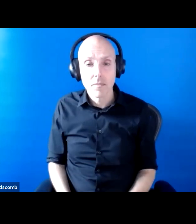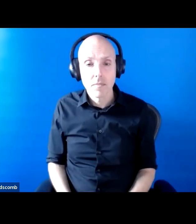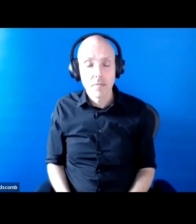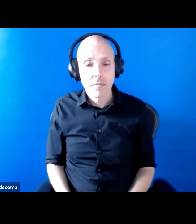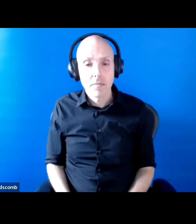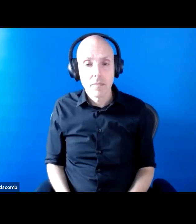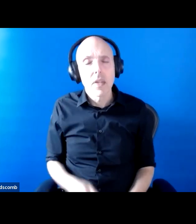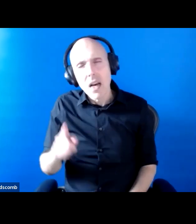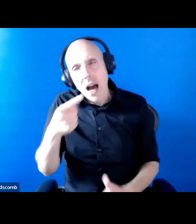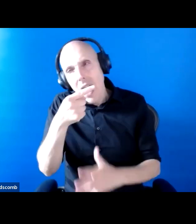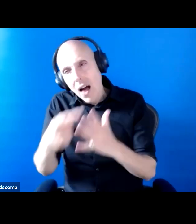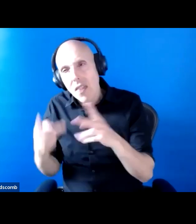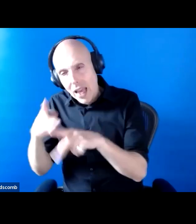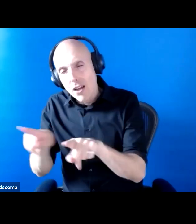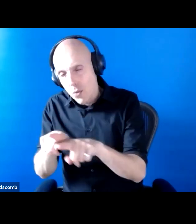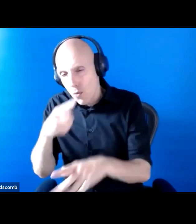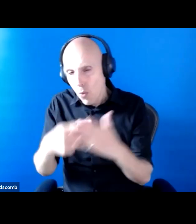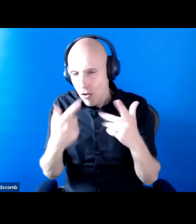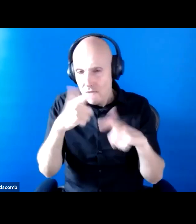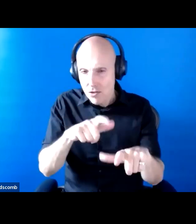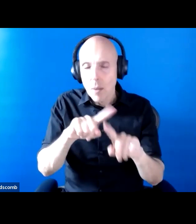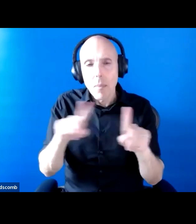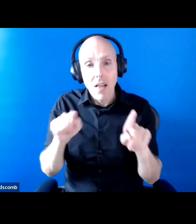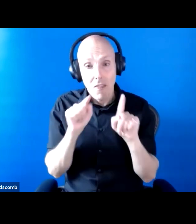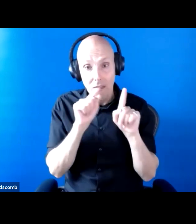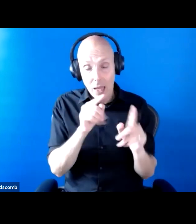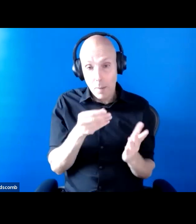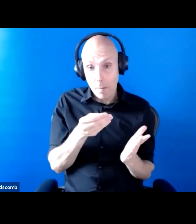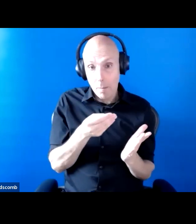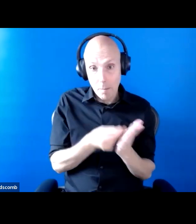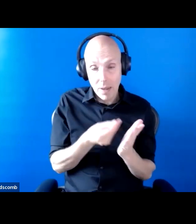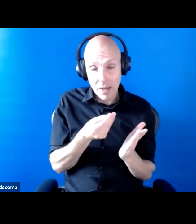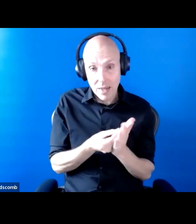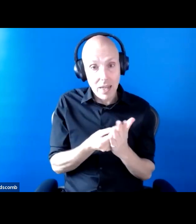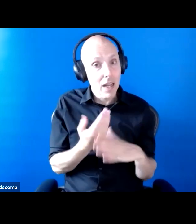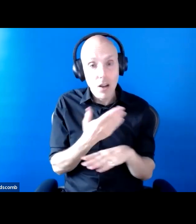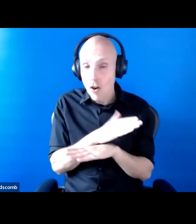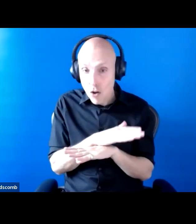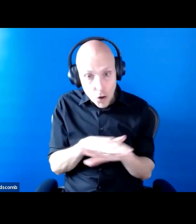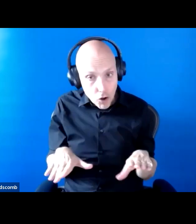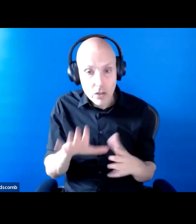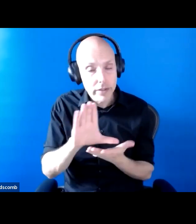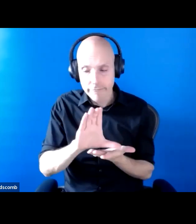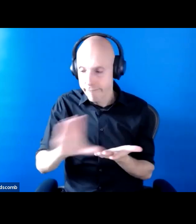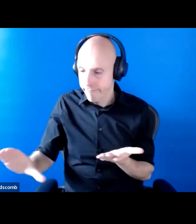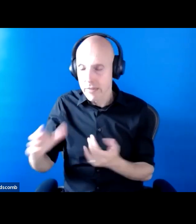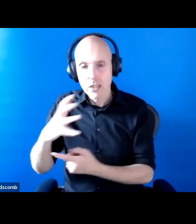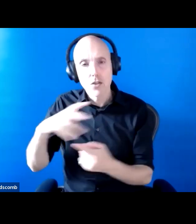But but I think the point, the main point is that money is not money that's flowing into the social care system to improve services.